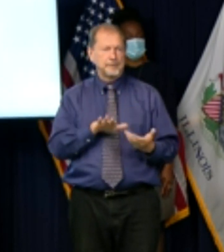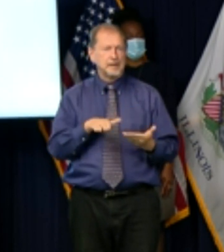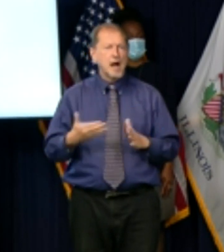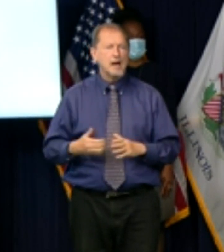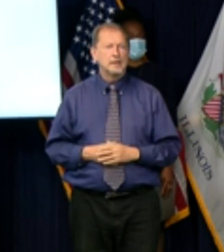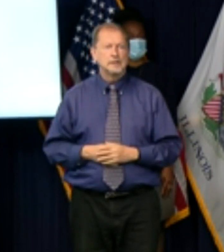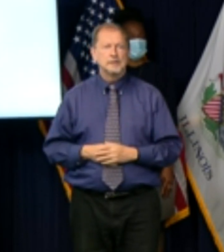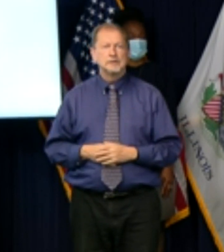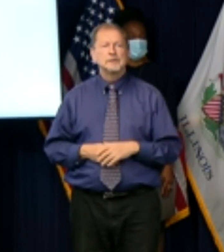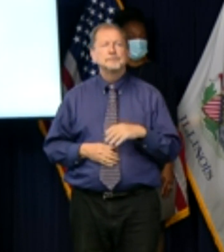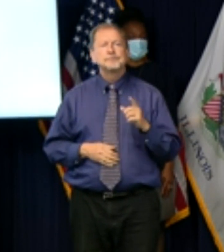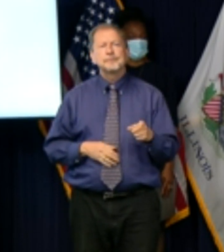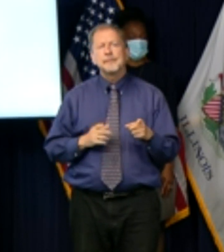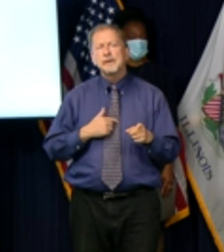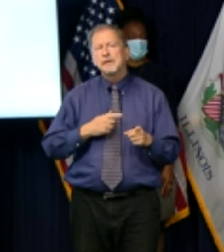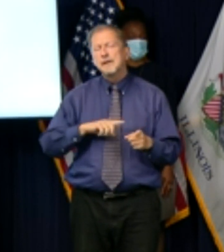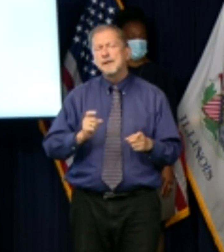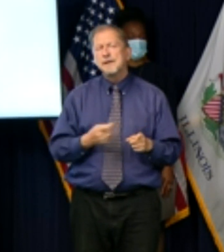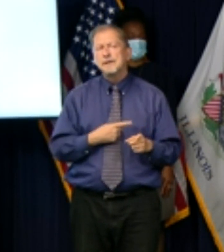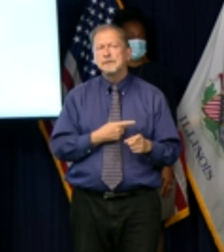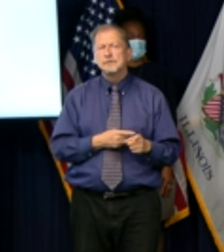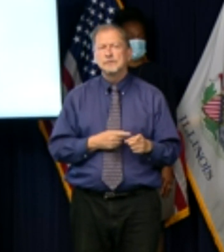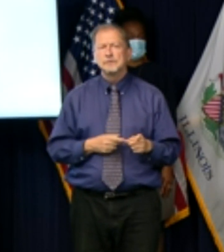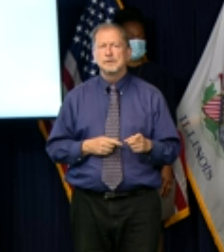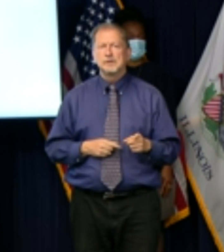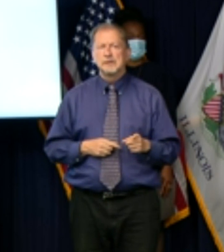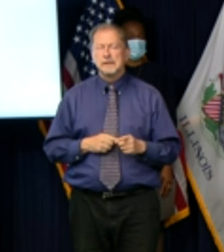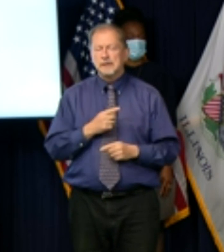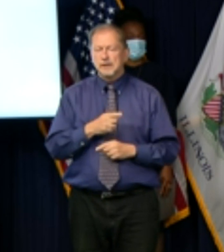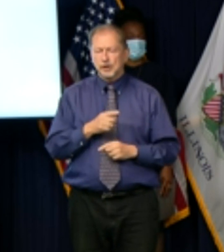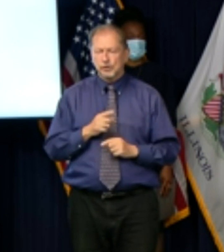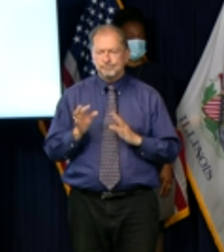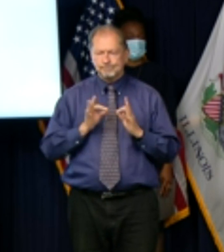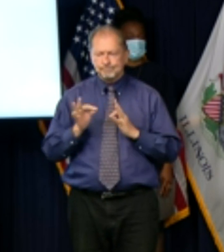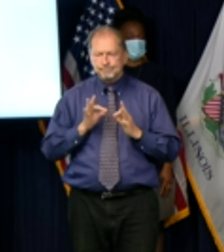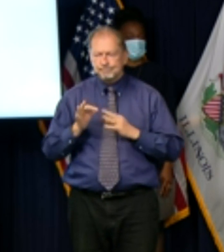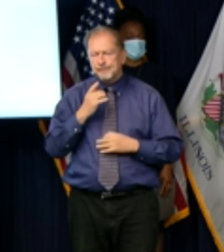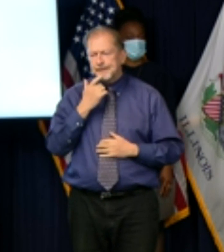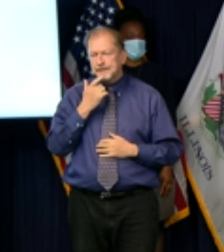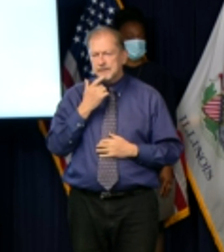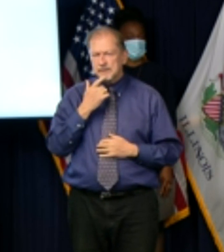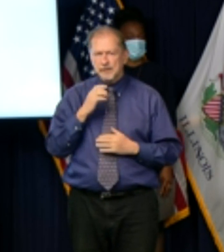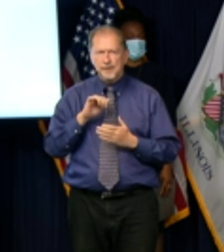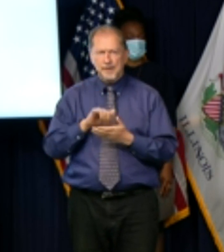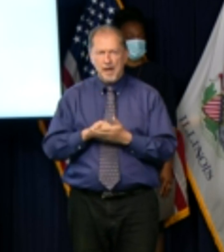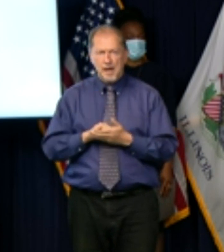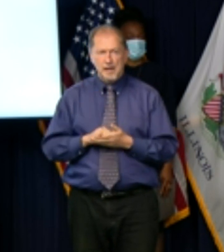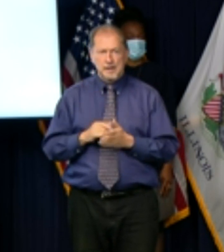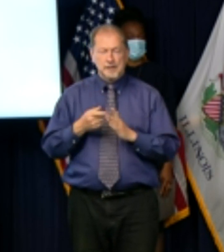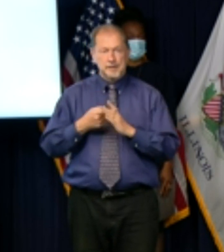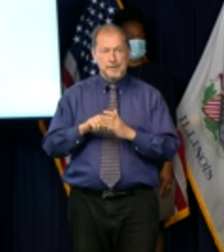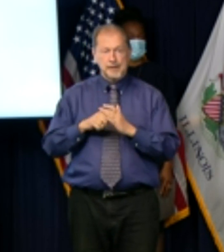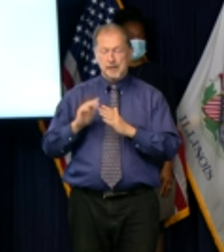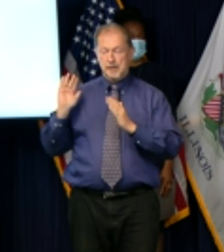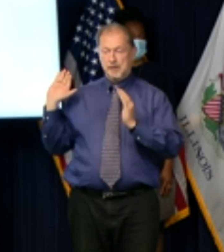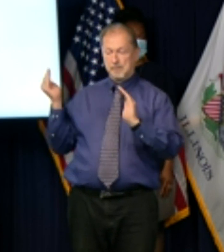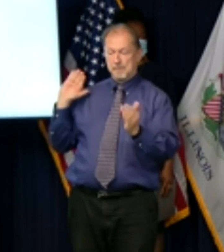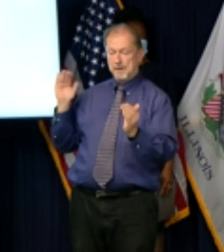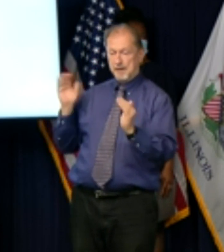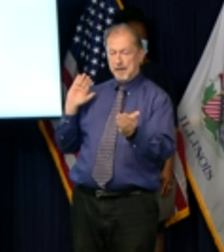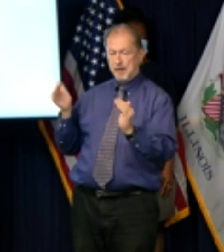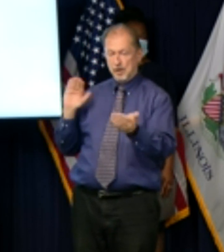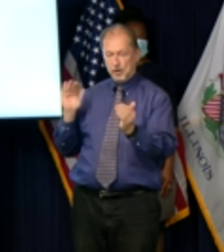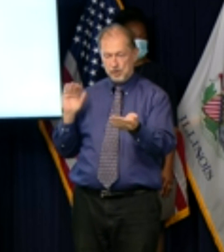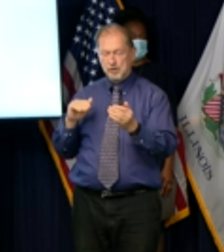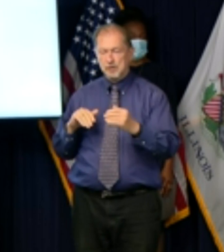talking about you were talking um you kind of painted a picture that oh well at the beginning that we're seeing this bit